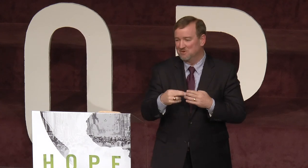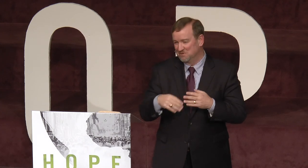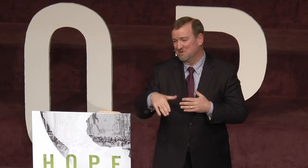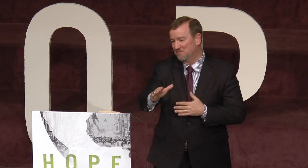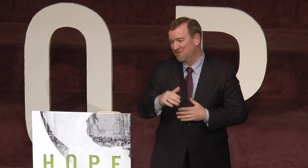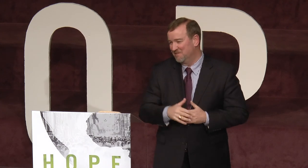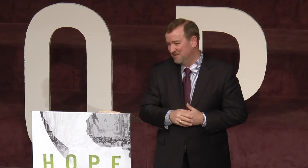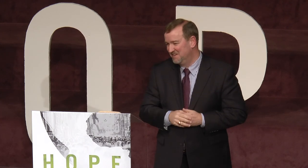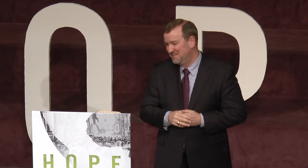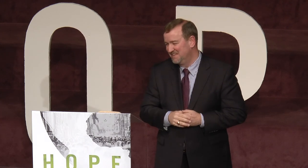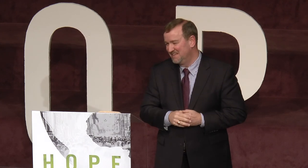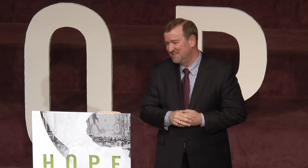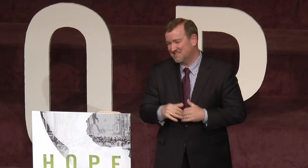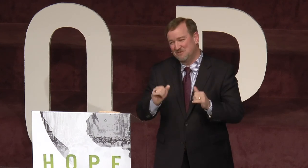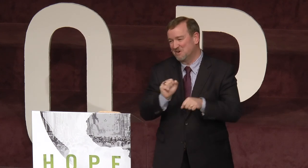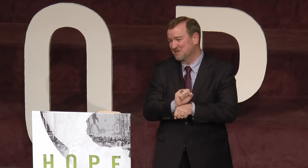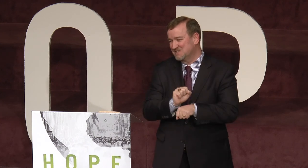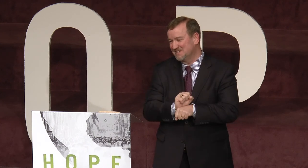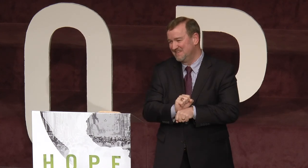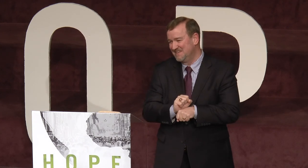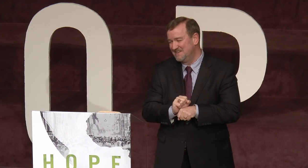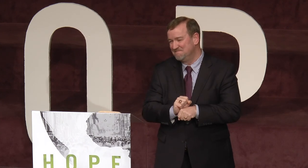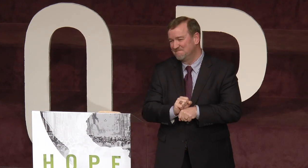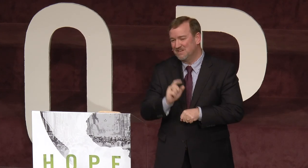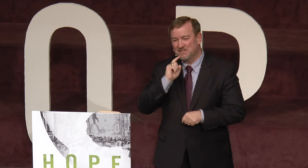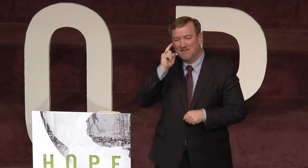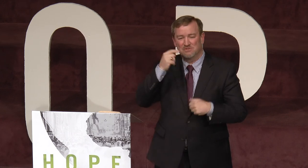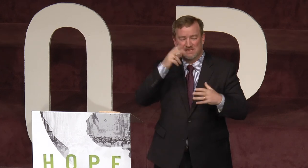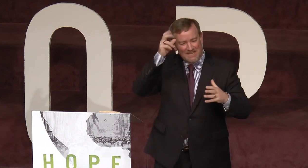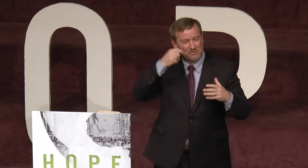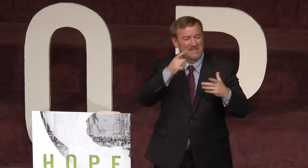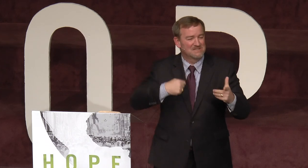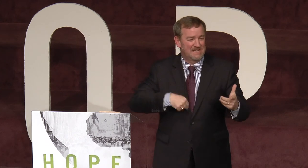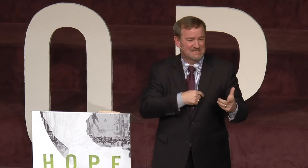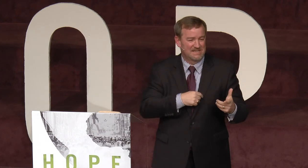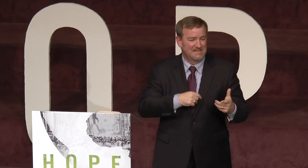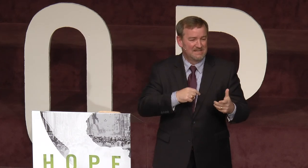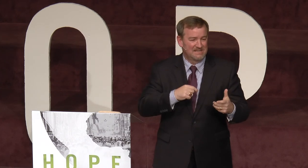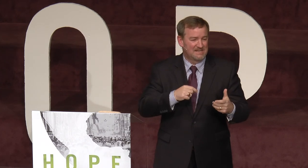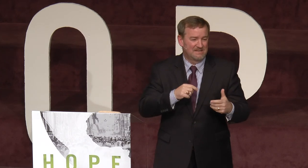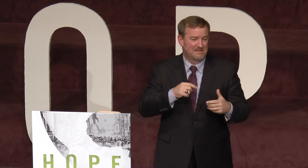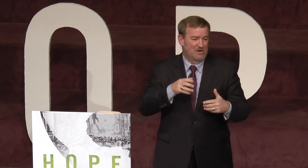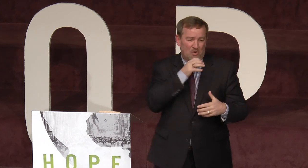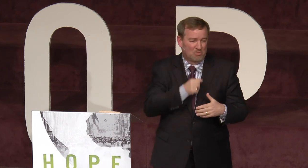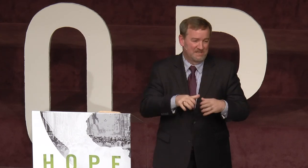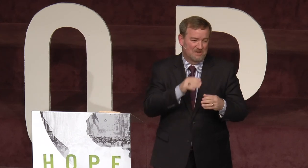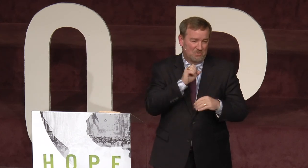Roman's robe forever. It still works. You know, the devil tells us that the old ways don't